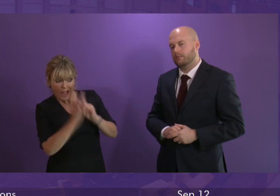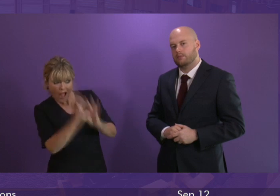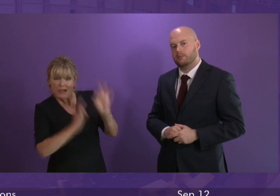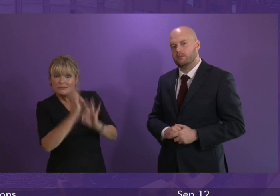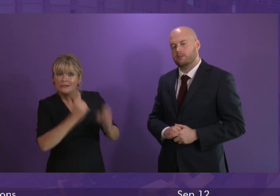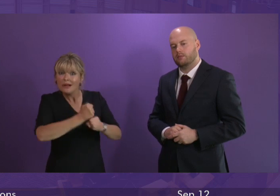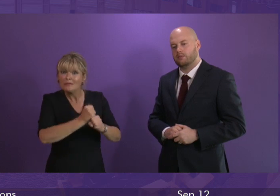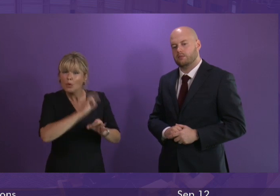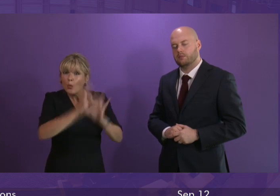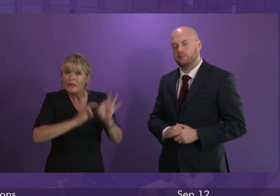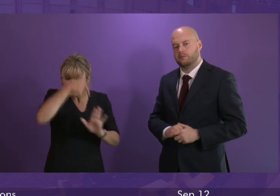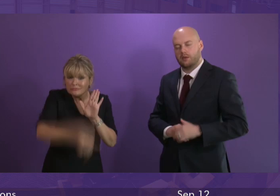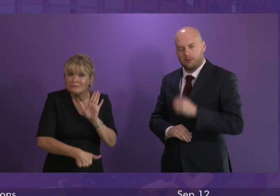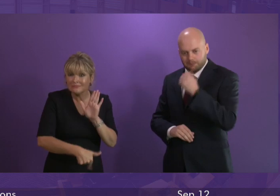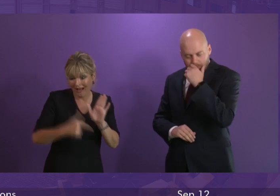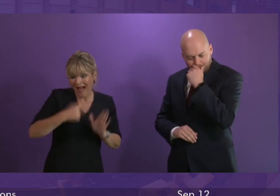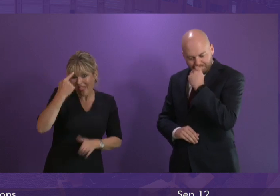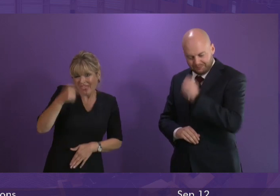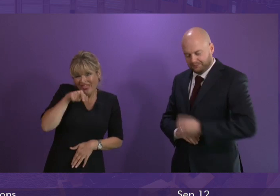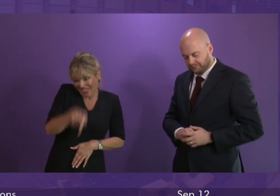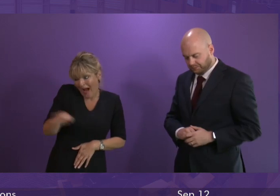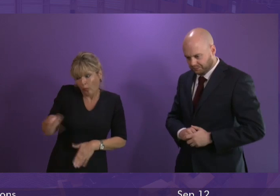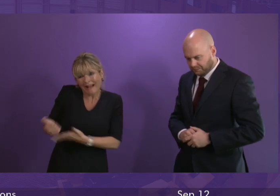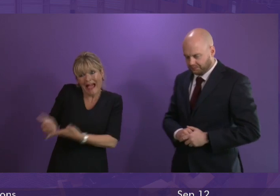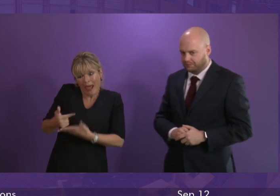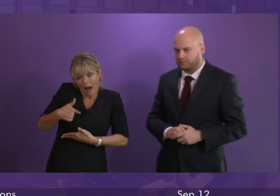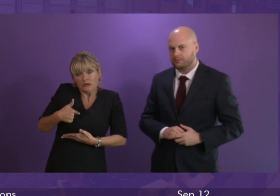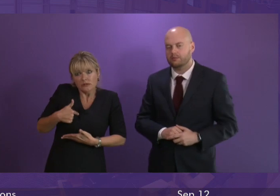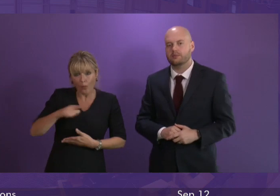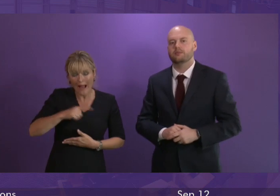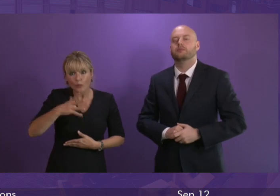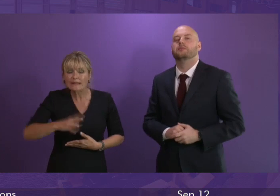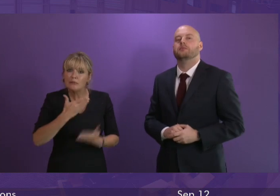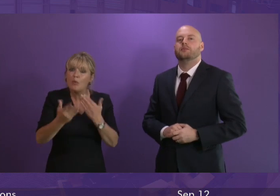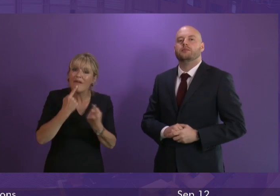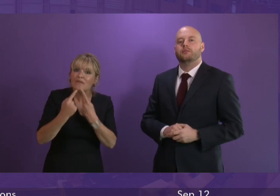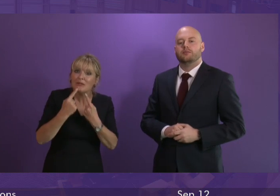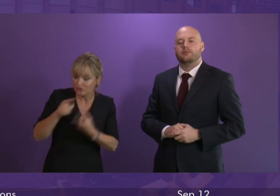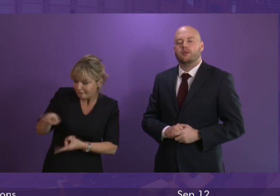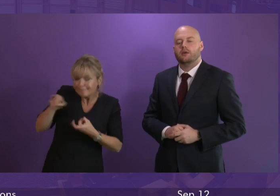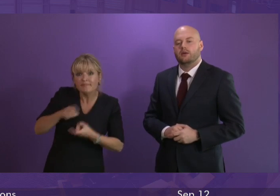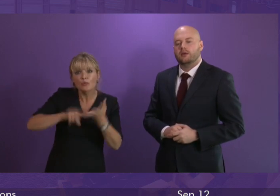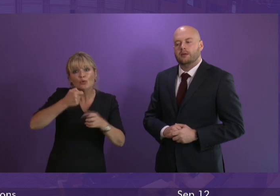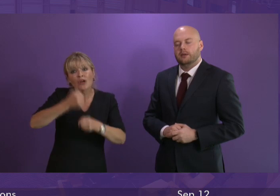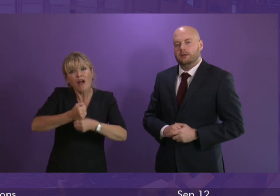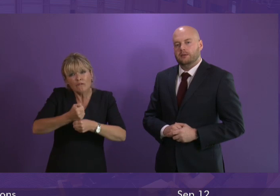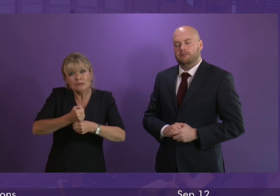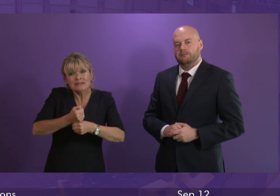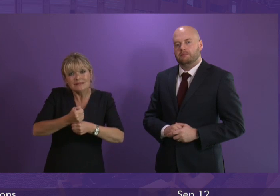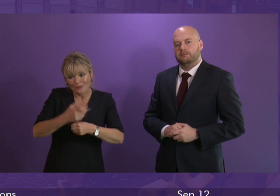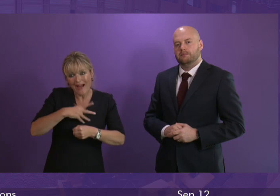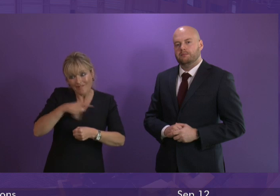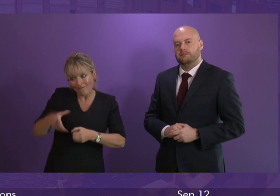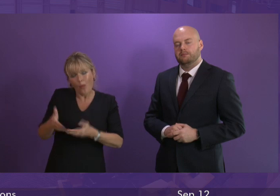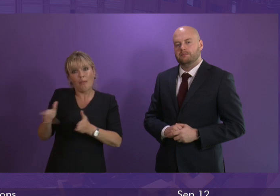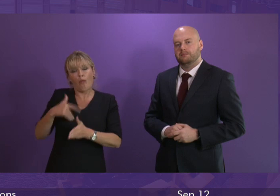process in terms of the Scottish government's own planning to try to get as much information out of the UK government as possible but I think the big question for